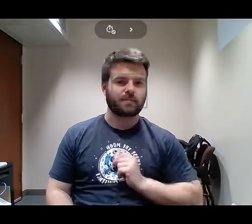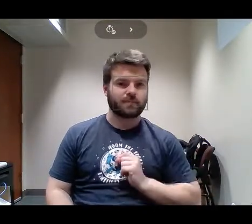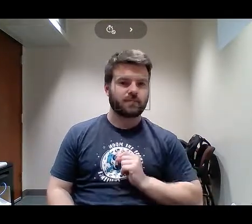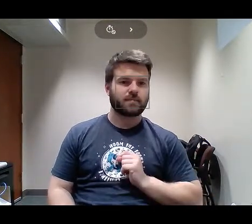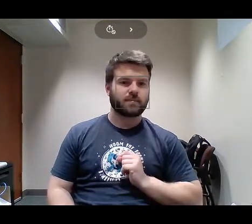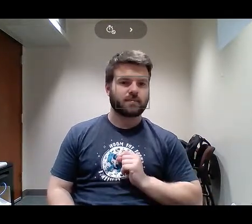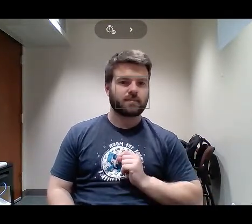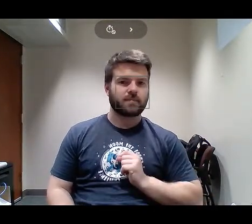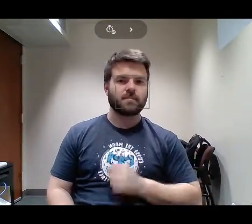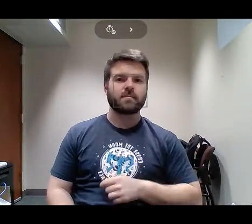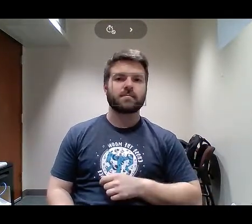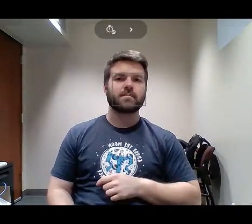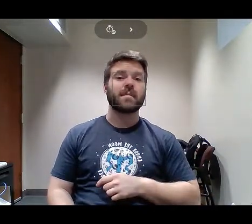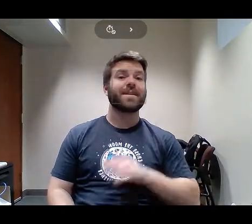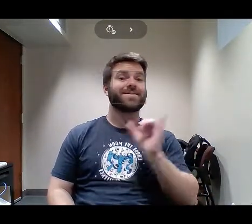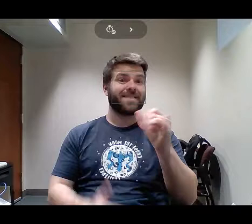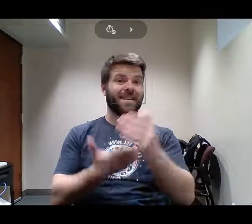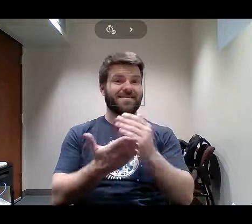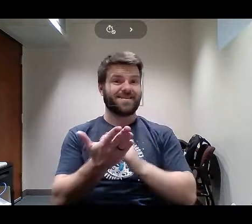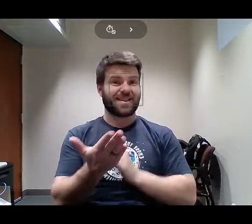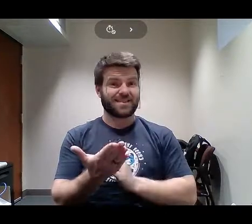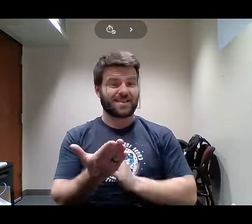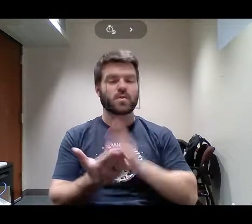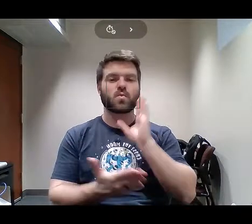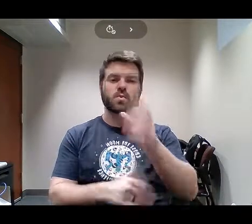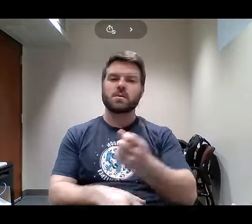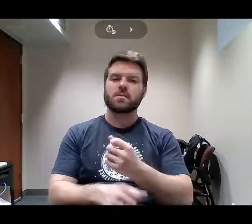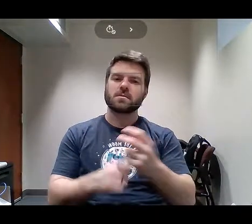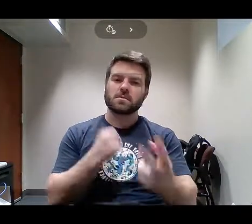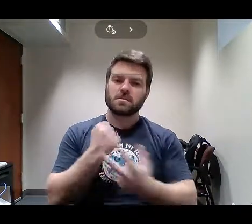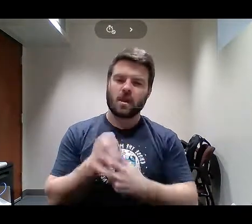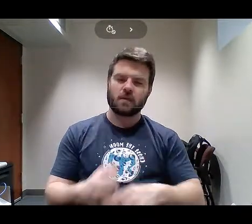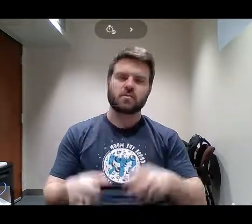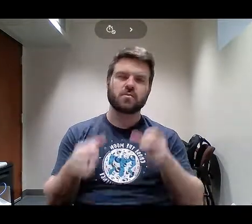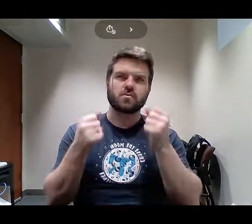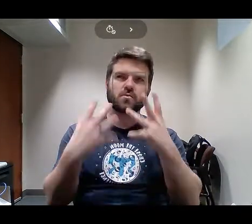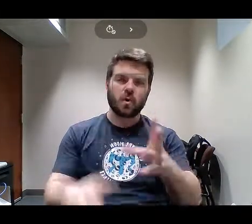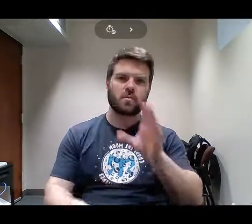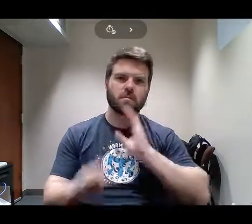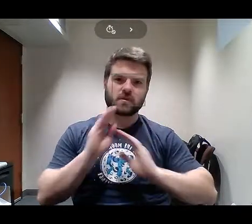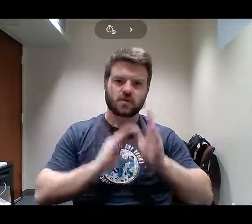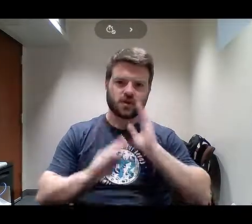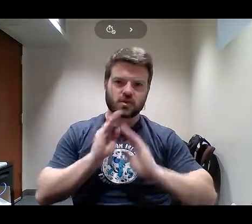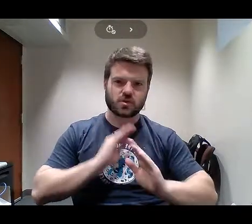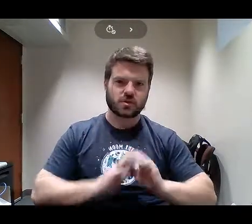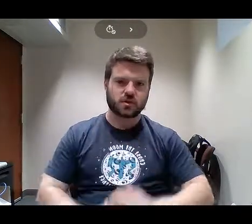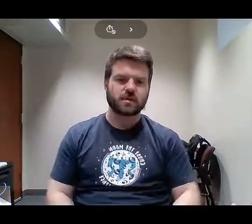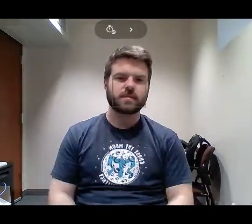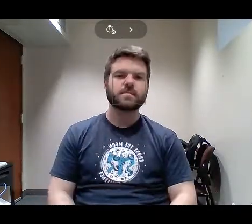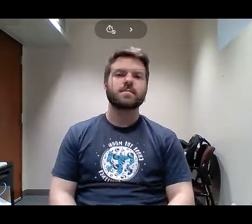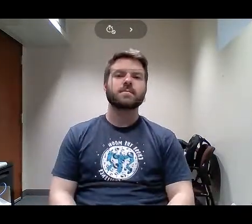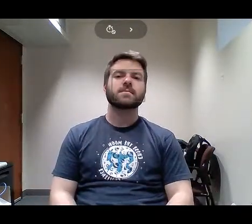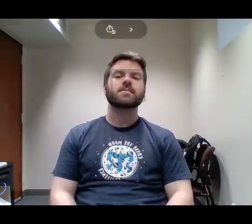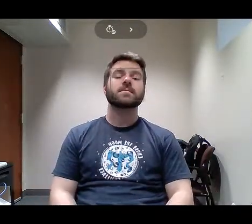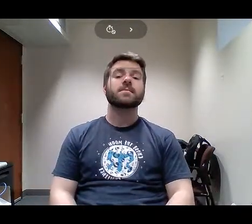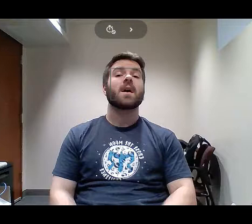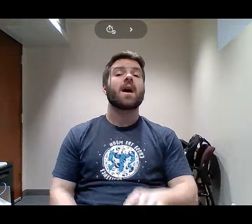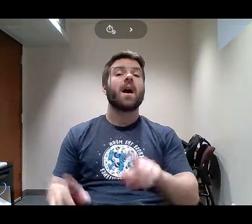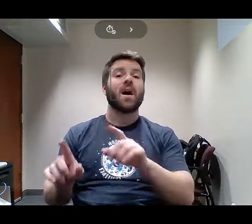save you, my friends, a lot of grief. Even doubt means don't. This is what I've learned. There are many times when you don't know what to do. When you